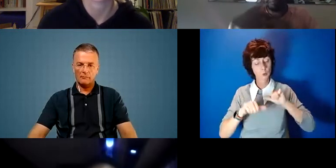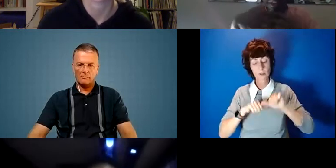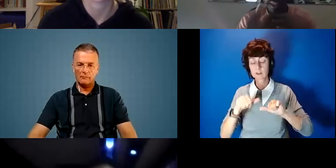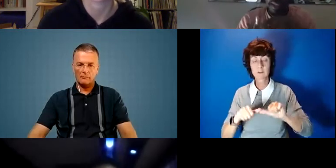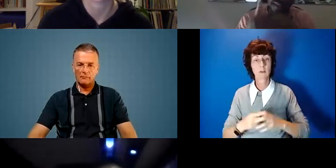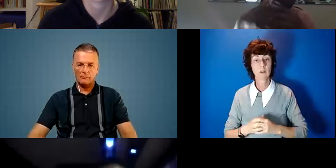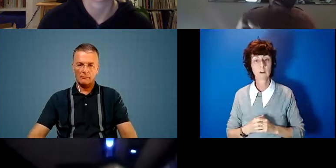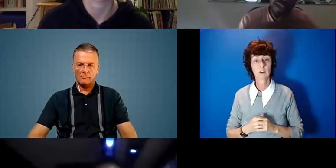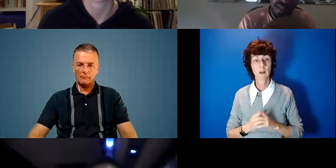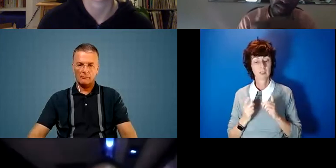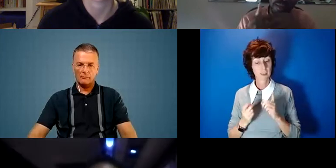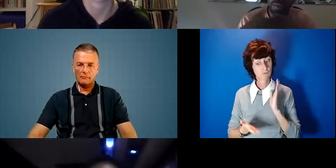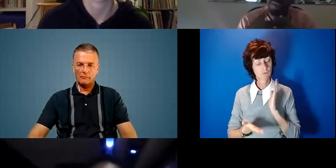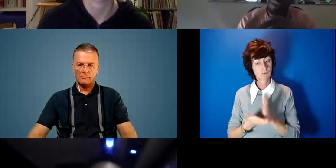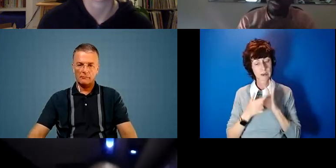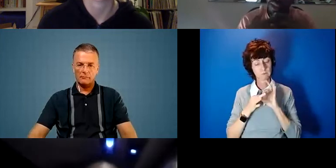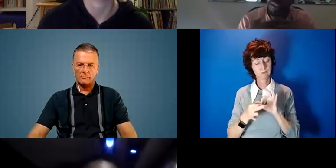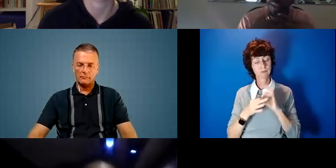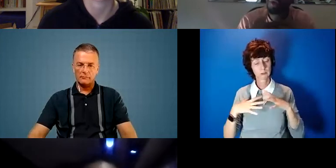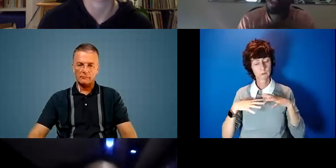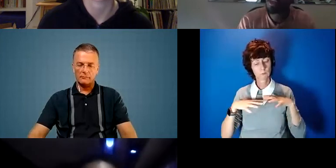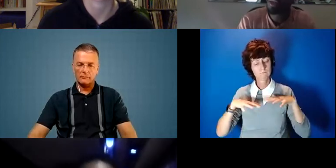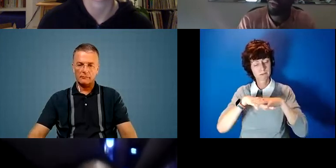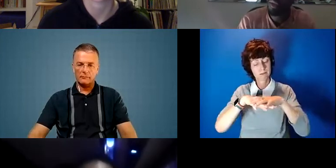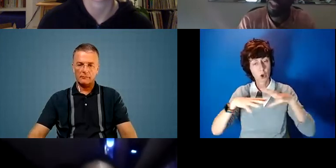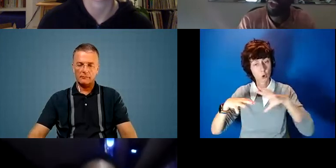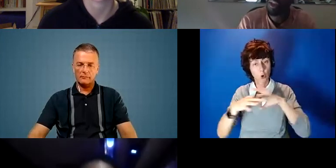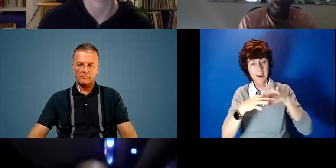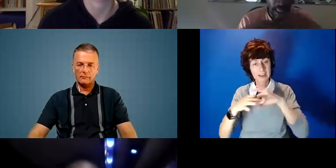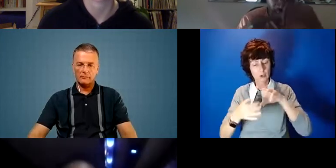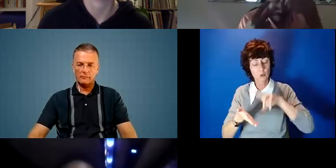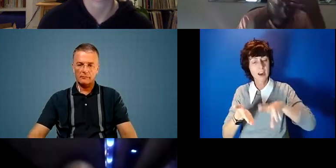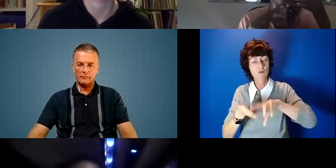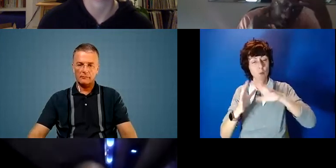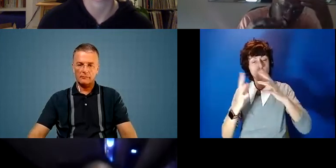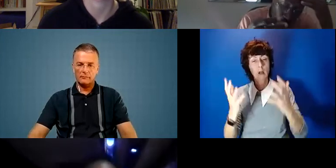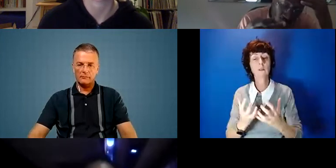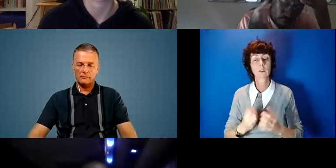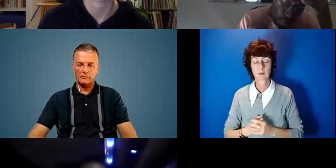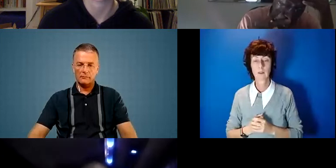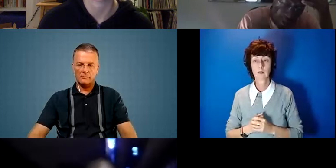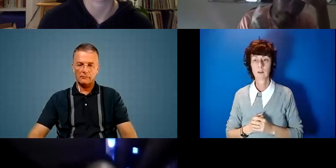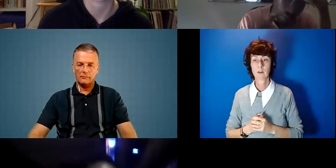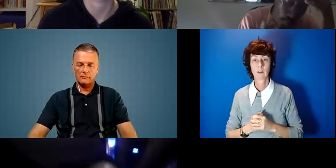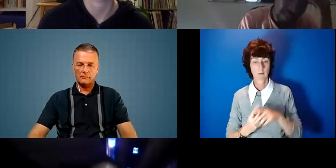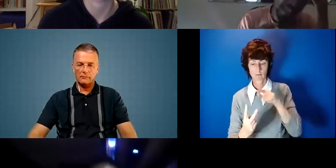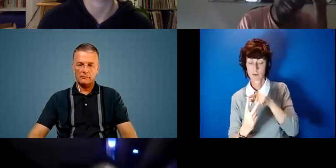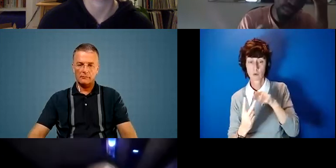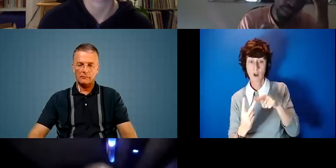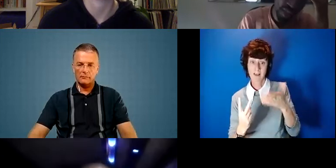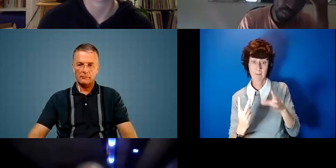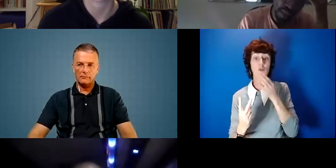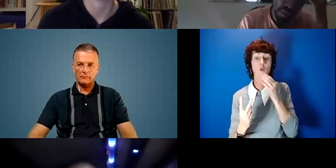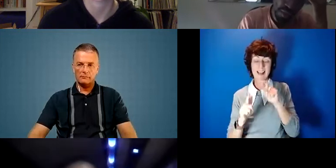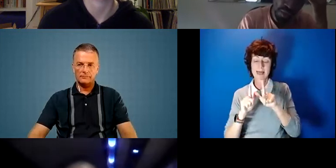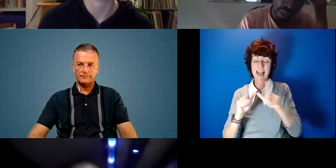tethered and interwoven and connected with nature. And perhaps they are too there too. And I've been using language